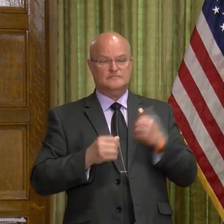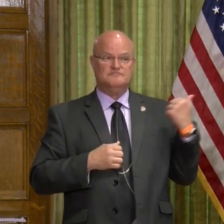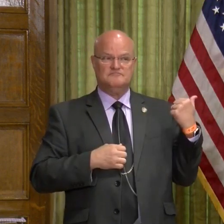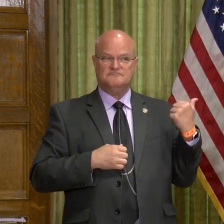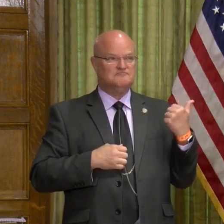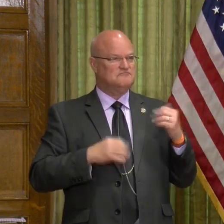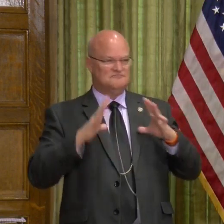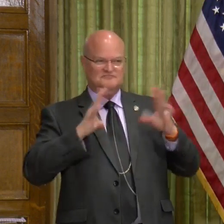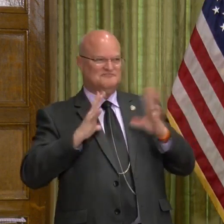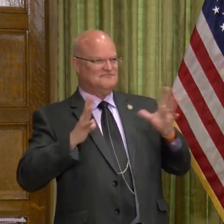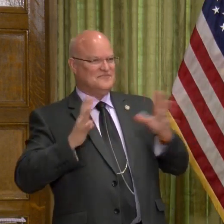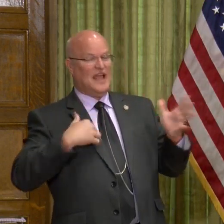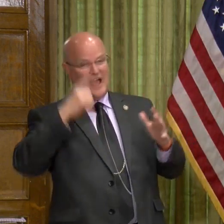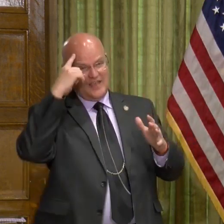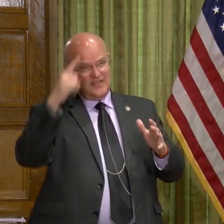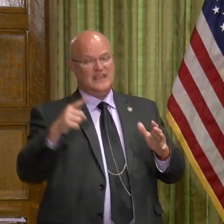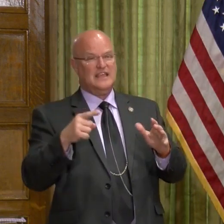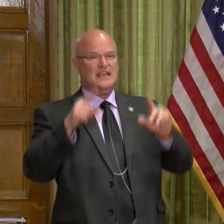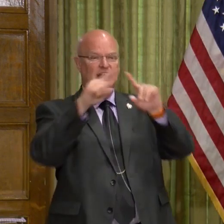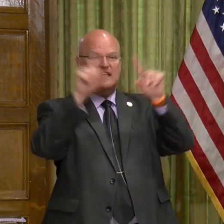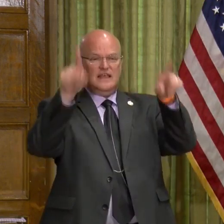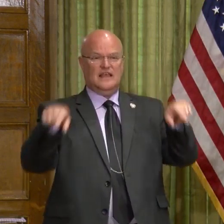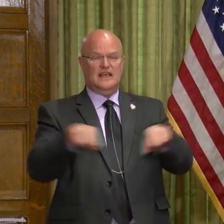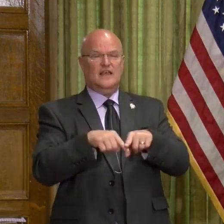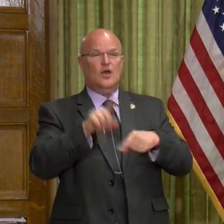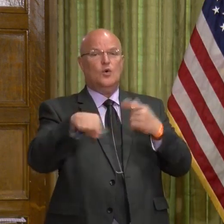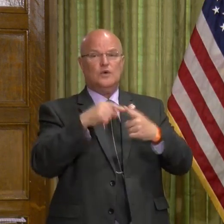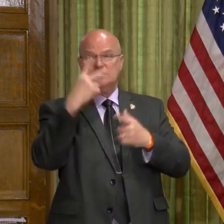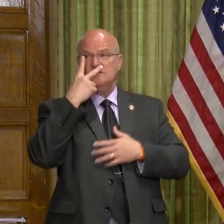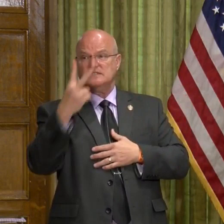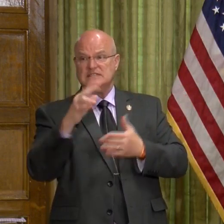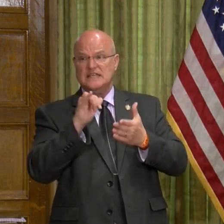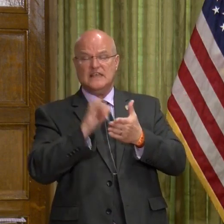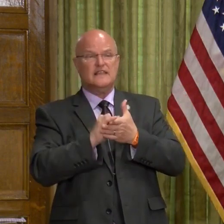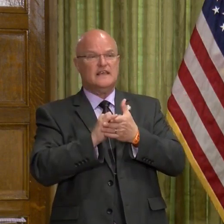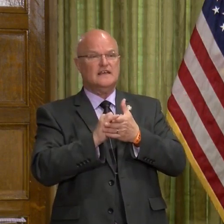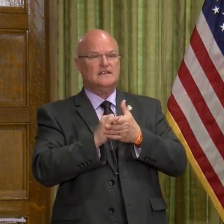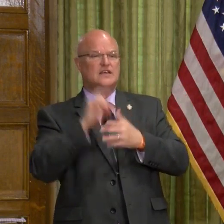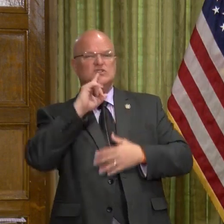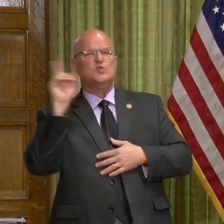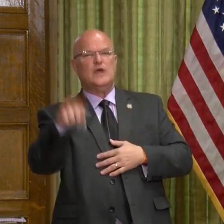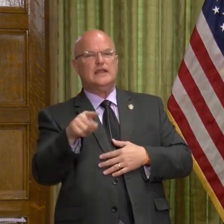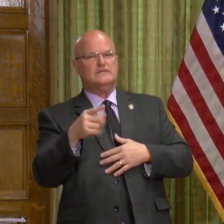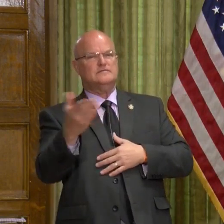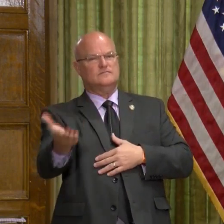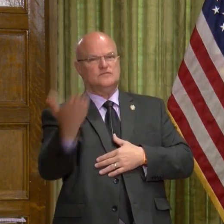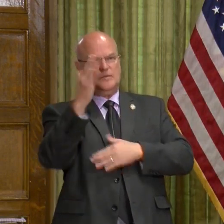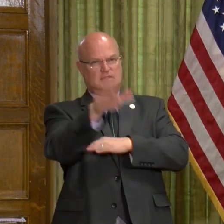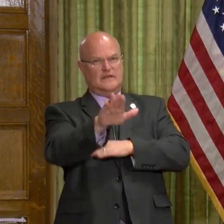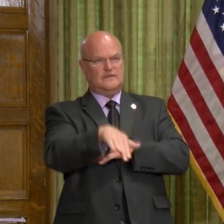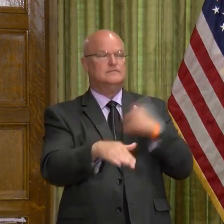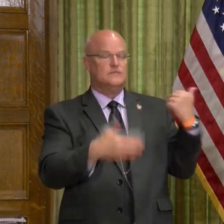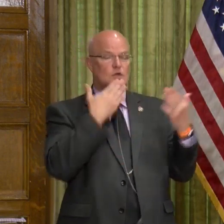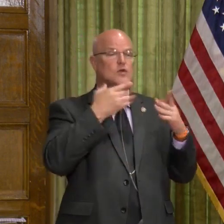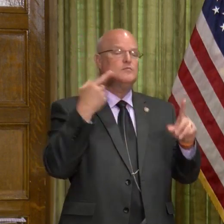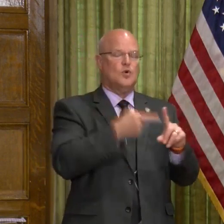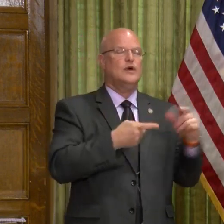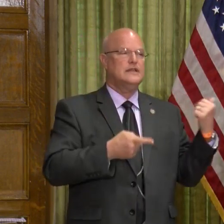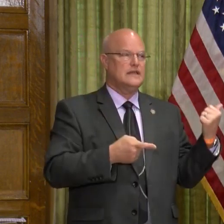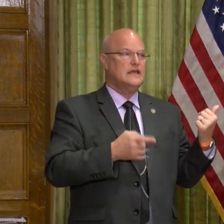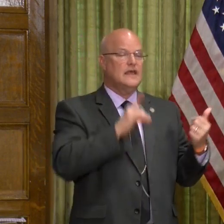I think you're covering it well. I think the details will be when you see the directive. All that's covered. That's a good point.